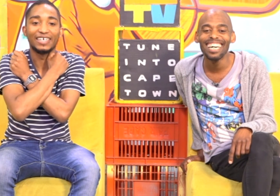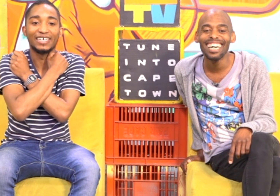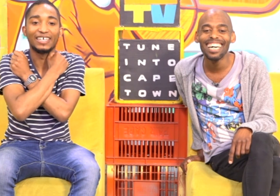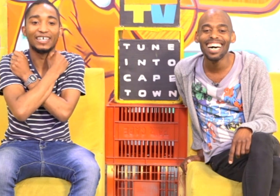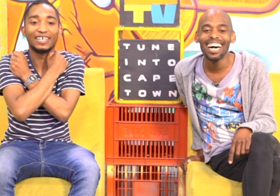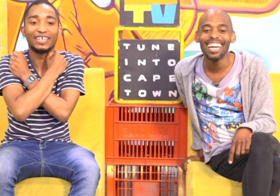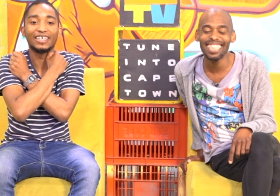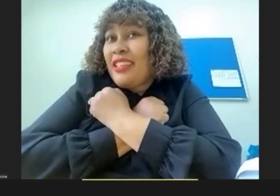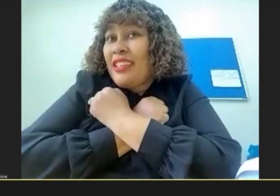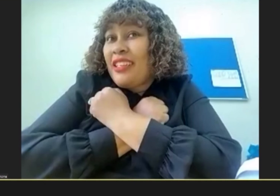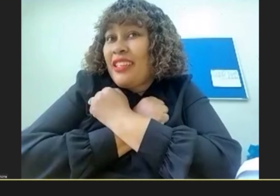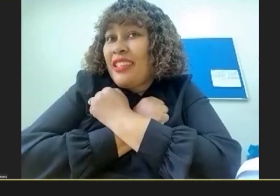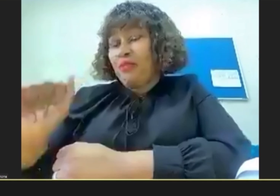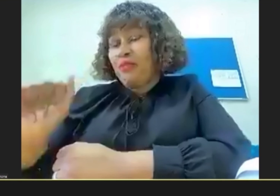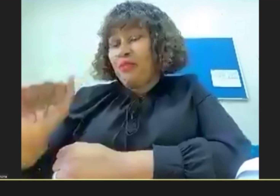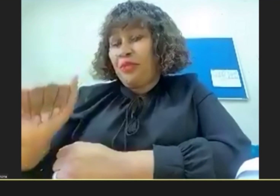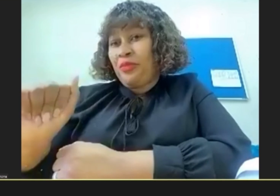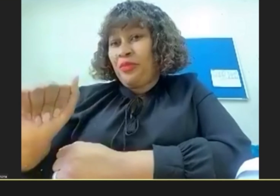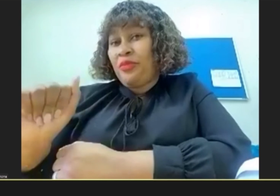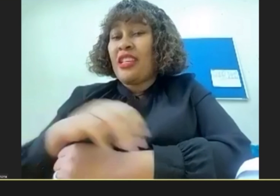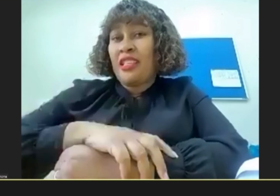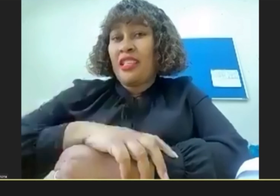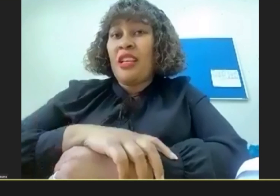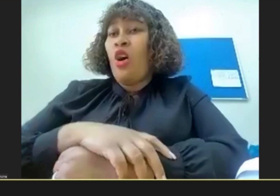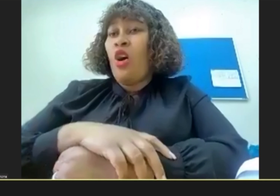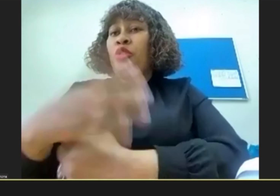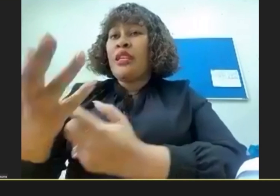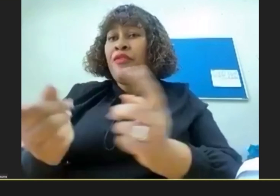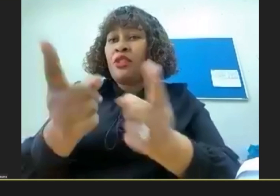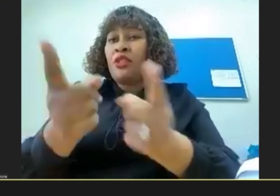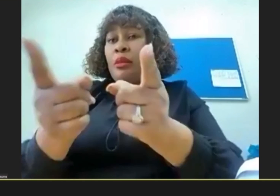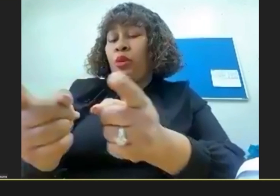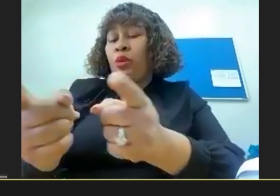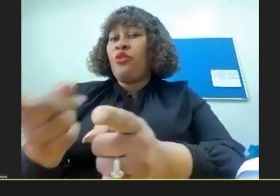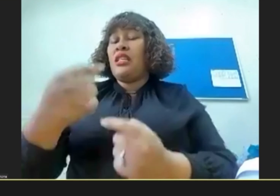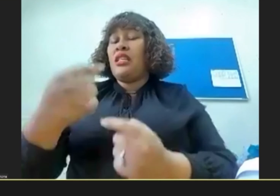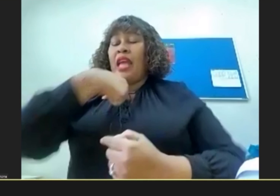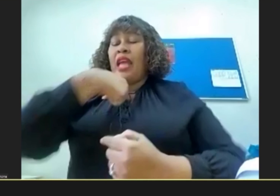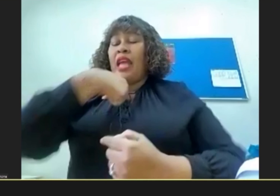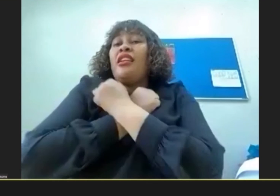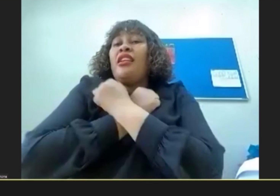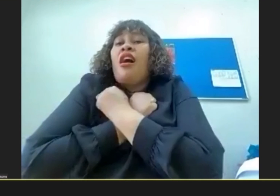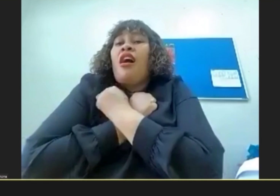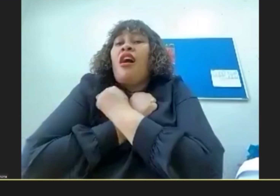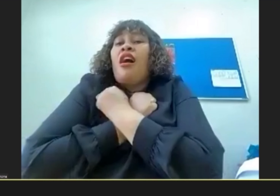Lama Yes Yes Or you can give Both of you You can just say I love you